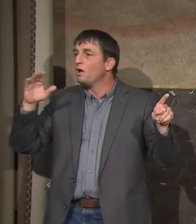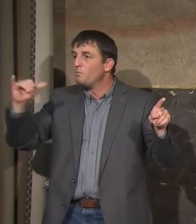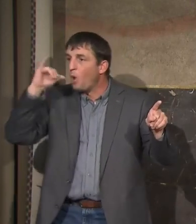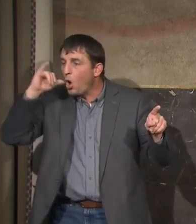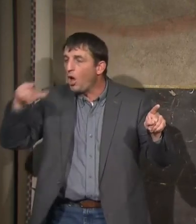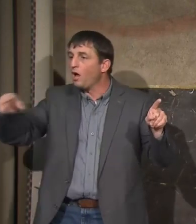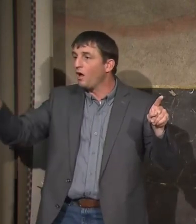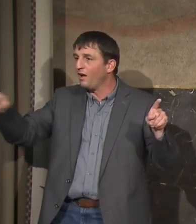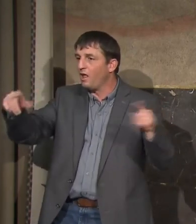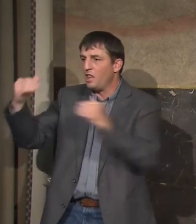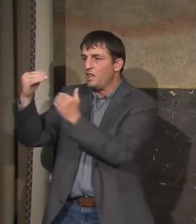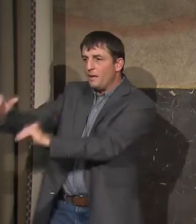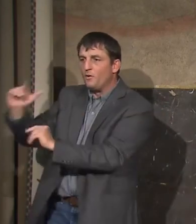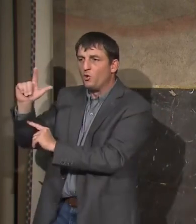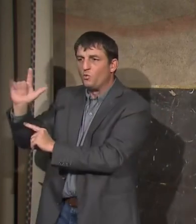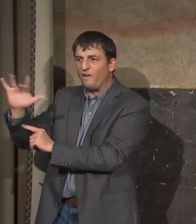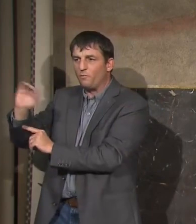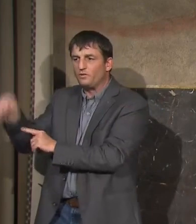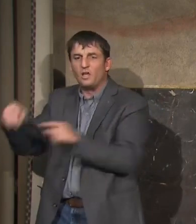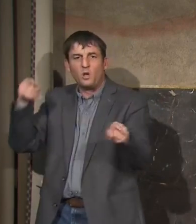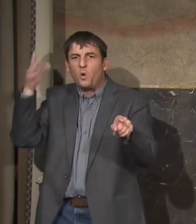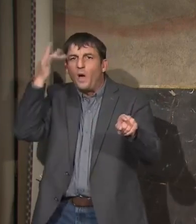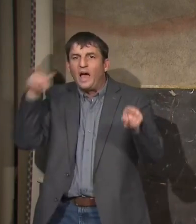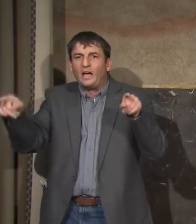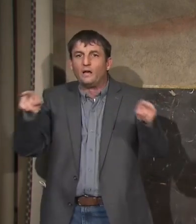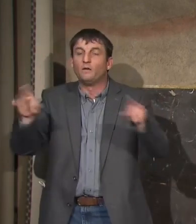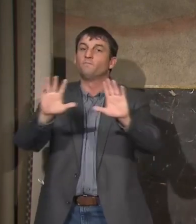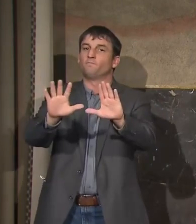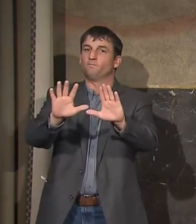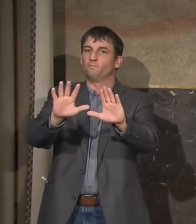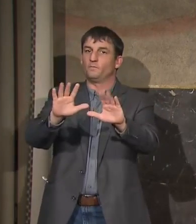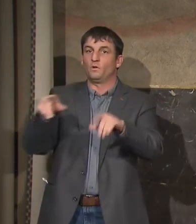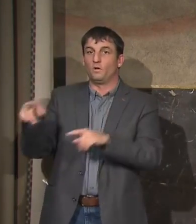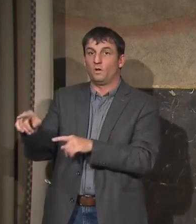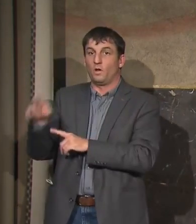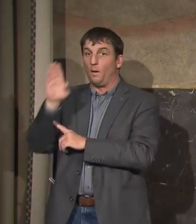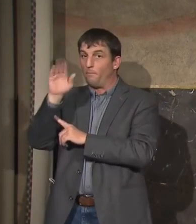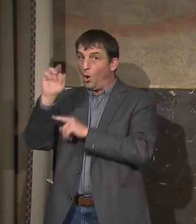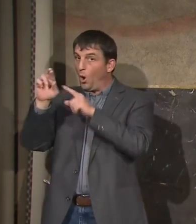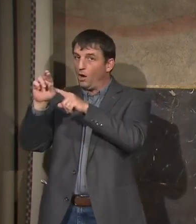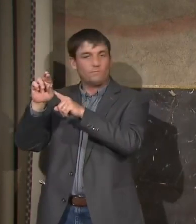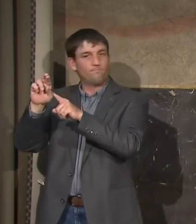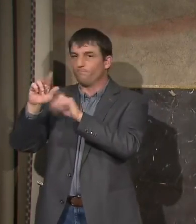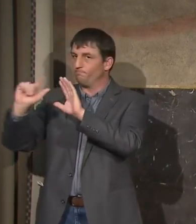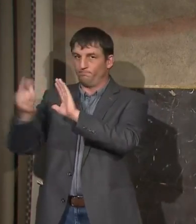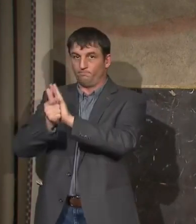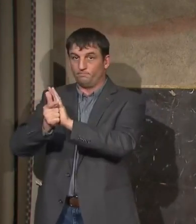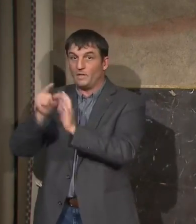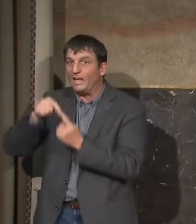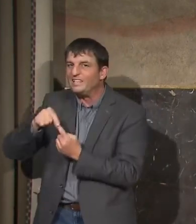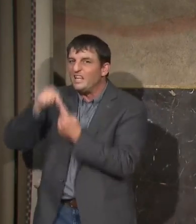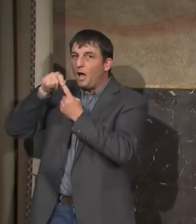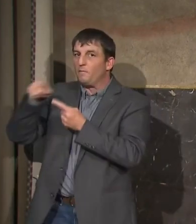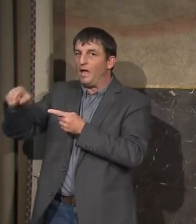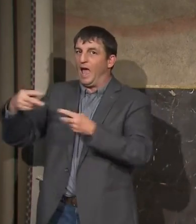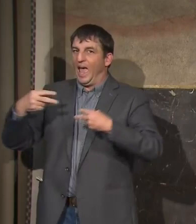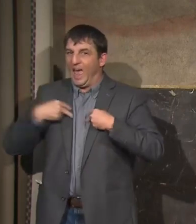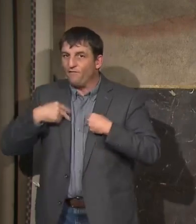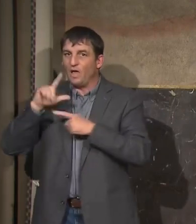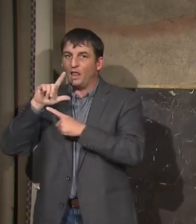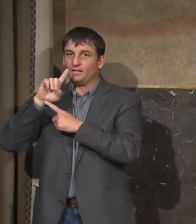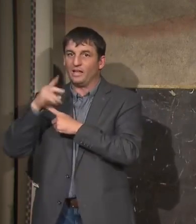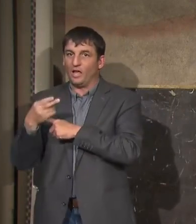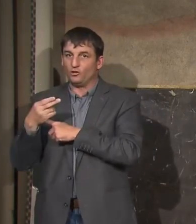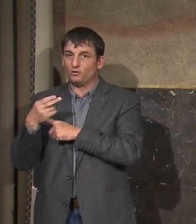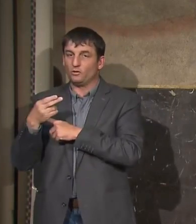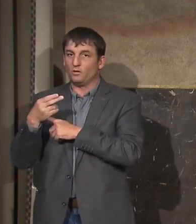can only open up at 25%. First of all, bars cannot open, period, unless they have an LDH food permit, in